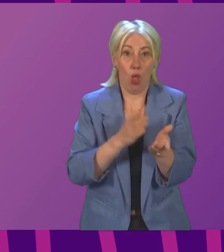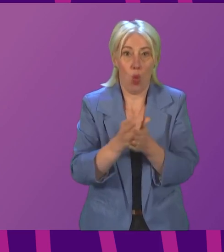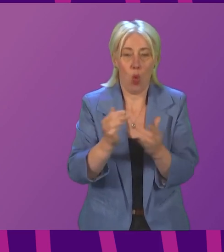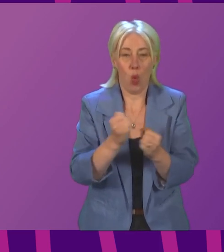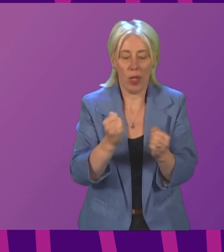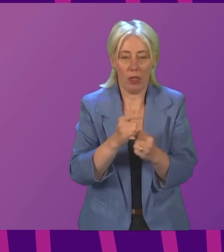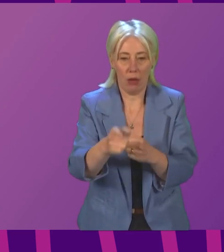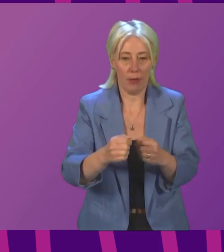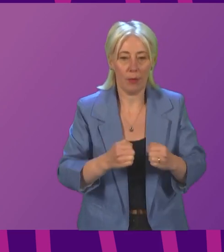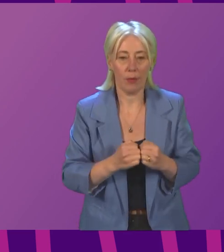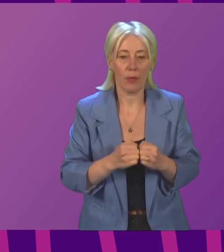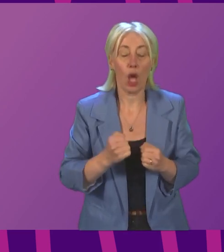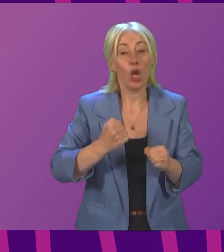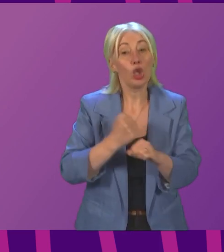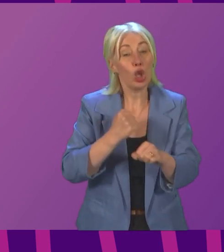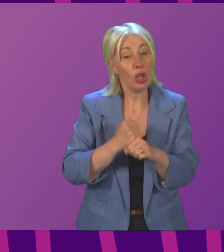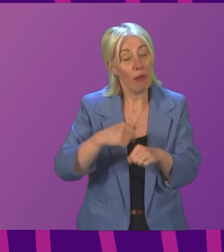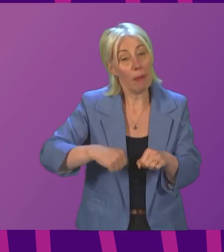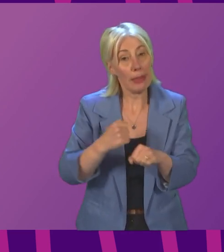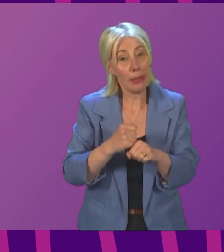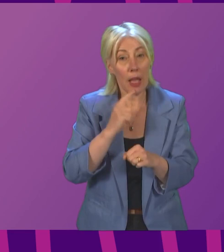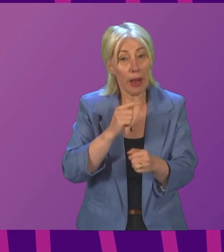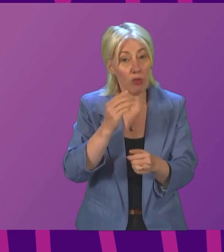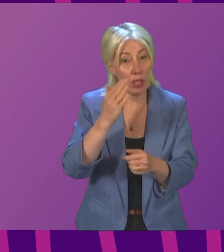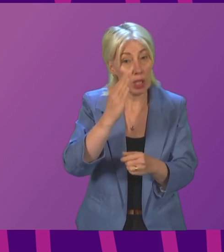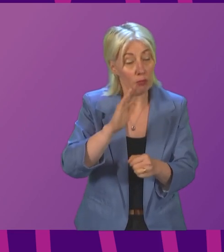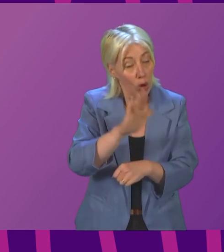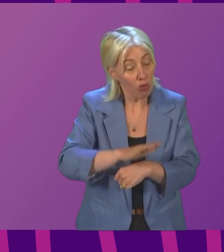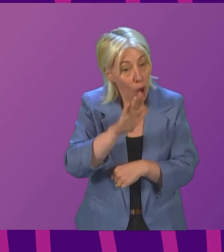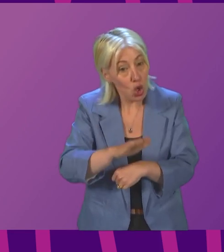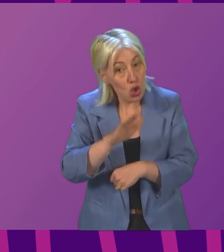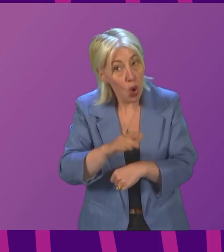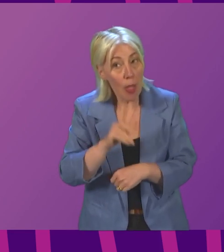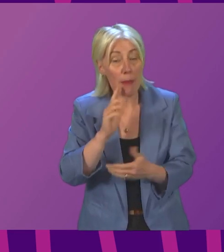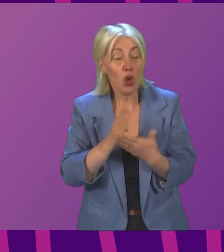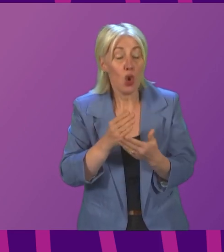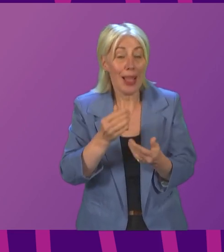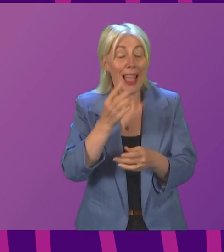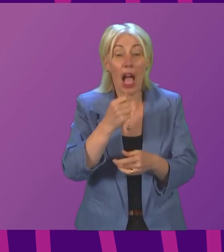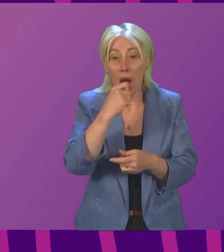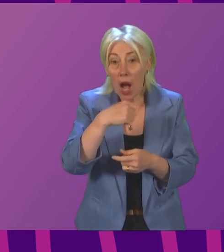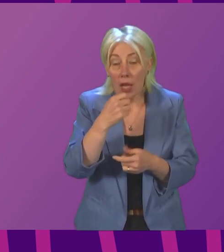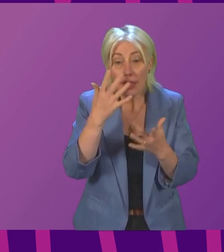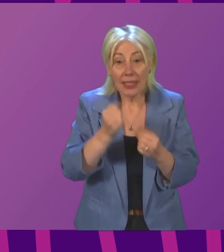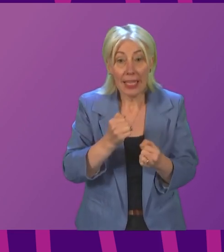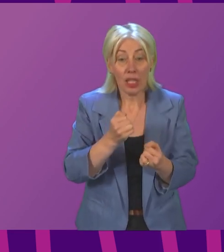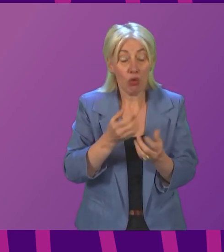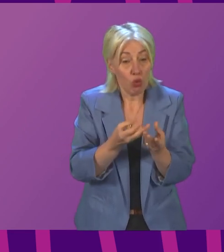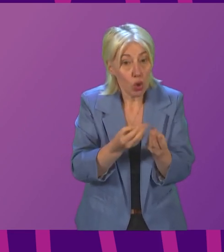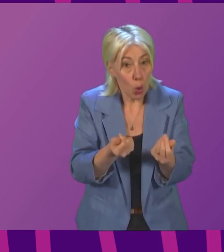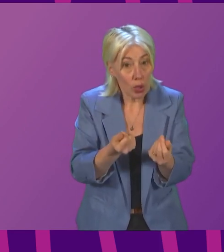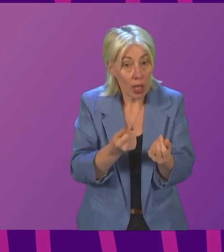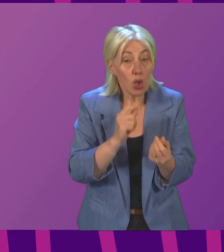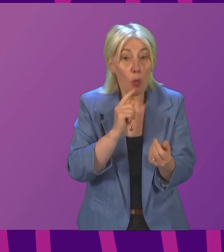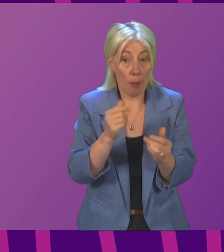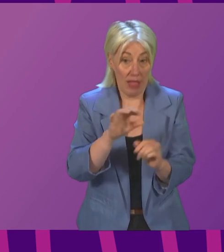Can the Scottish Government provide assurances that sufficient testing resources are in place to meet demand over the